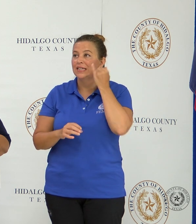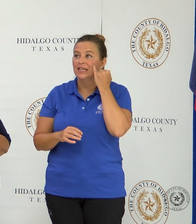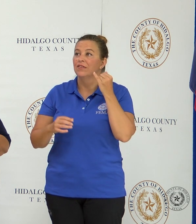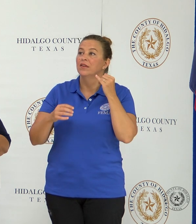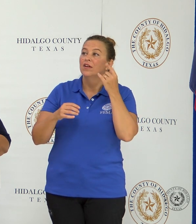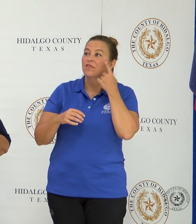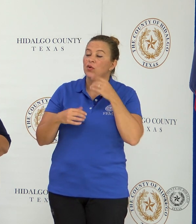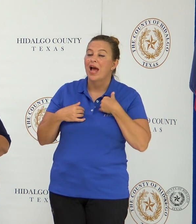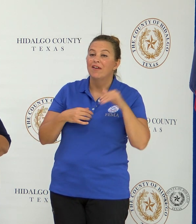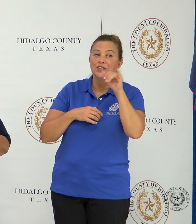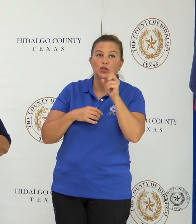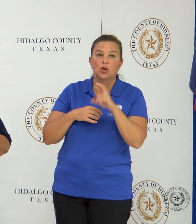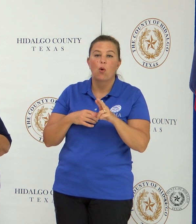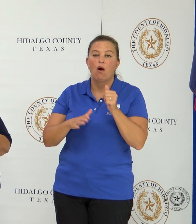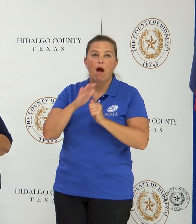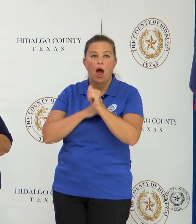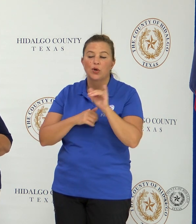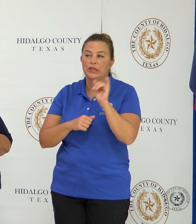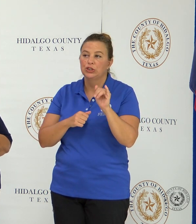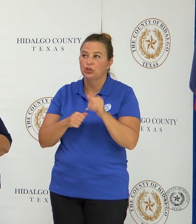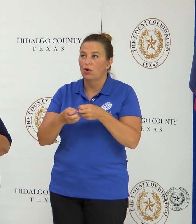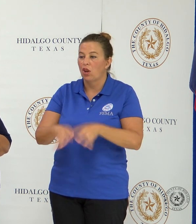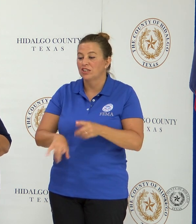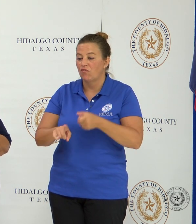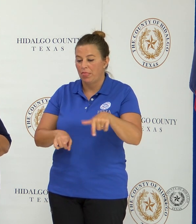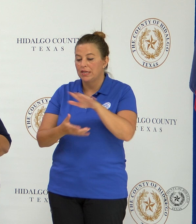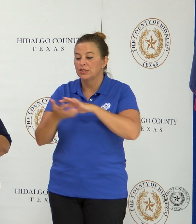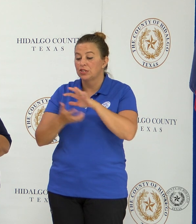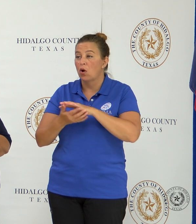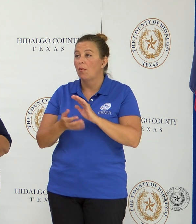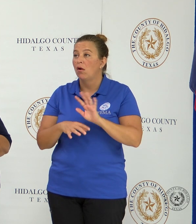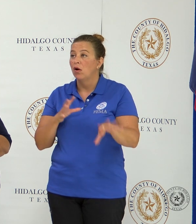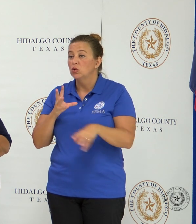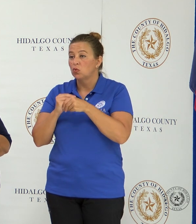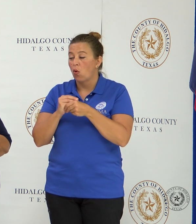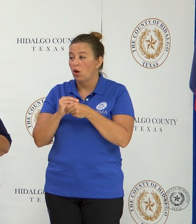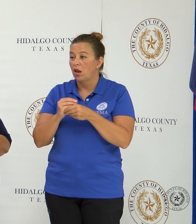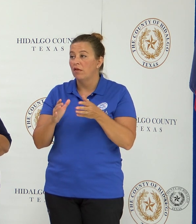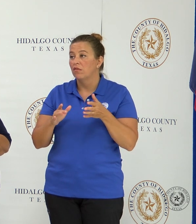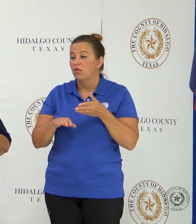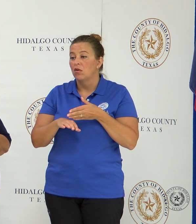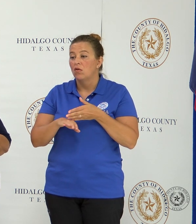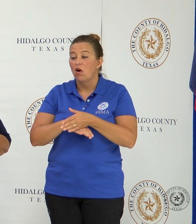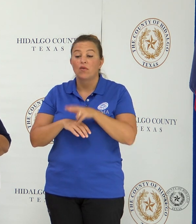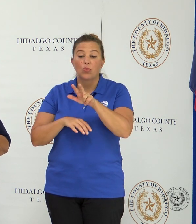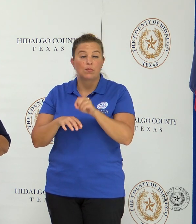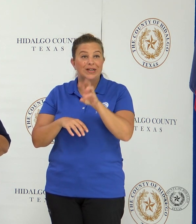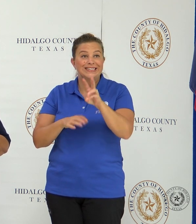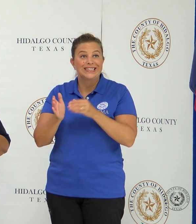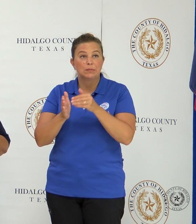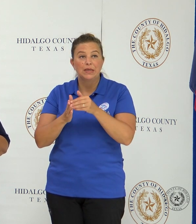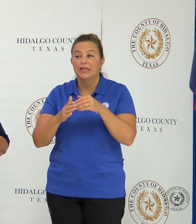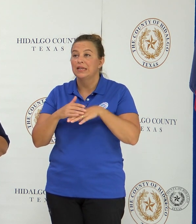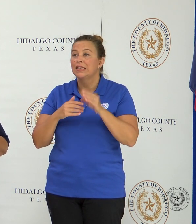losses throughout these storms. And a total of more than 3.6 million in